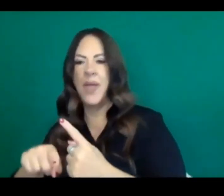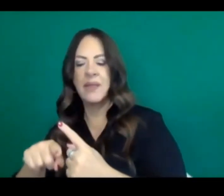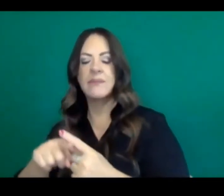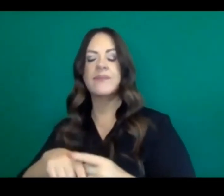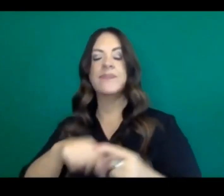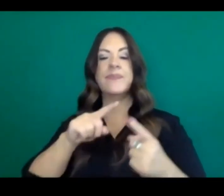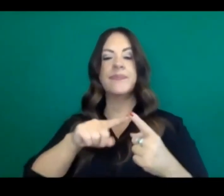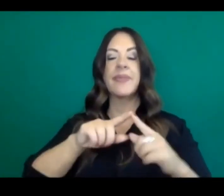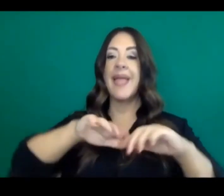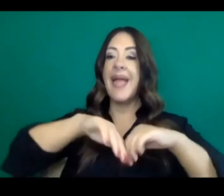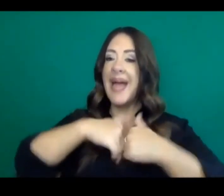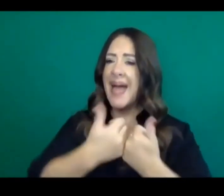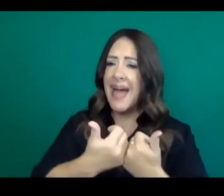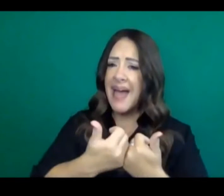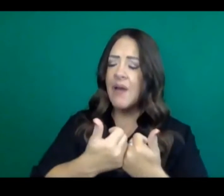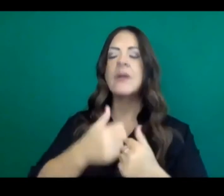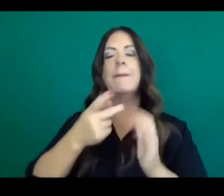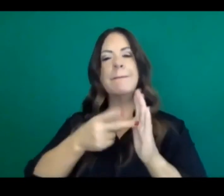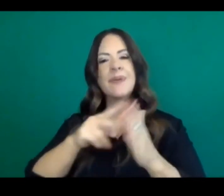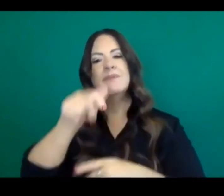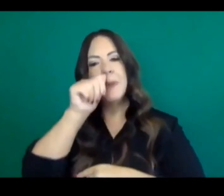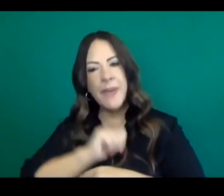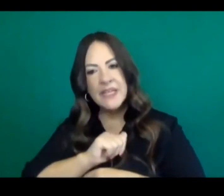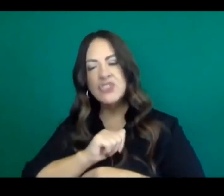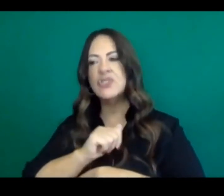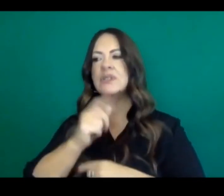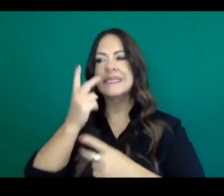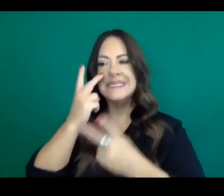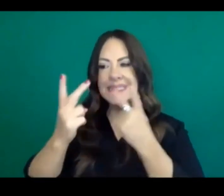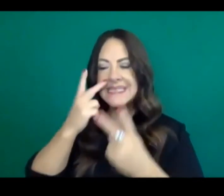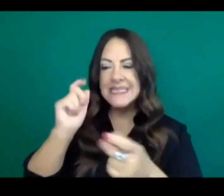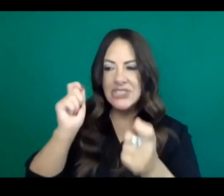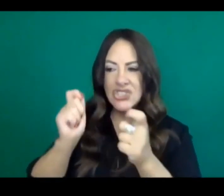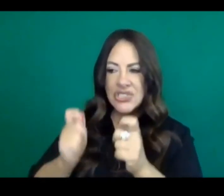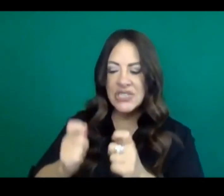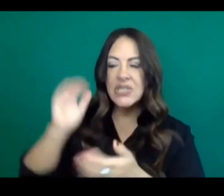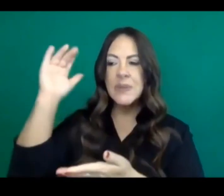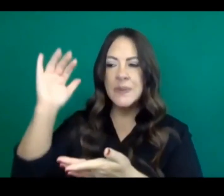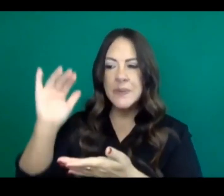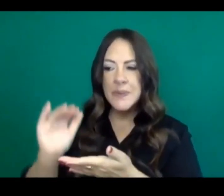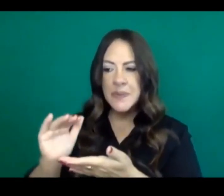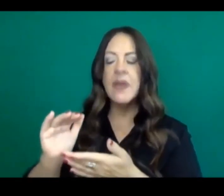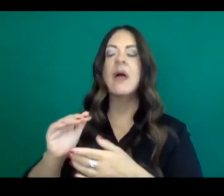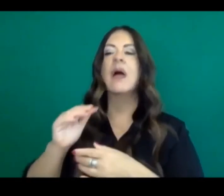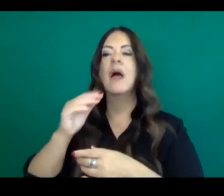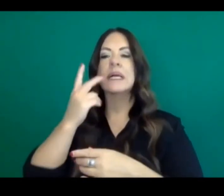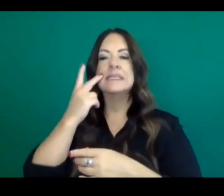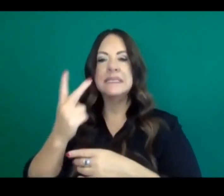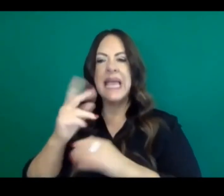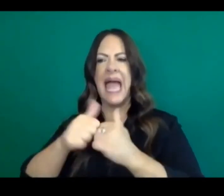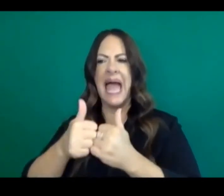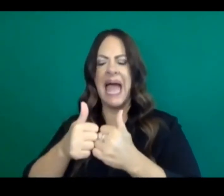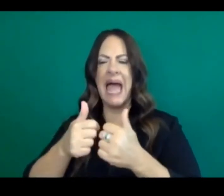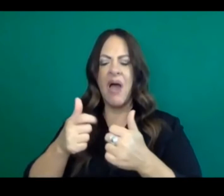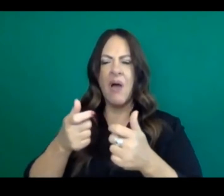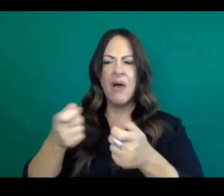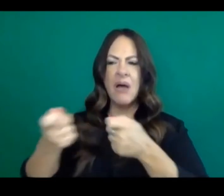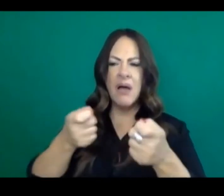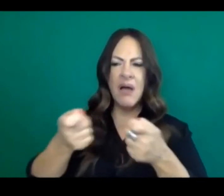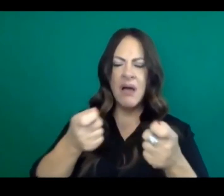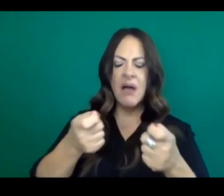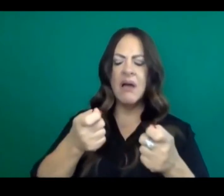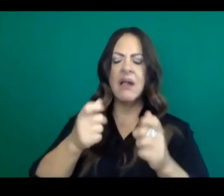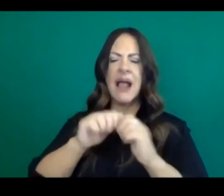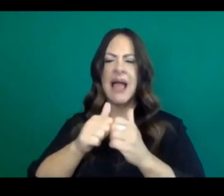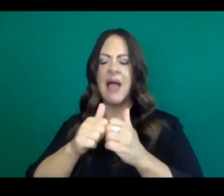enough time between changes to allow us to see the impact of those changes actually manifest in the data, whether